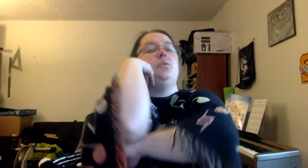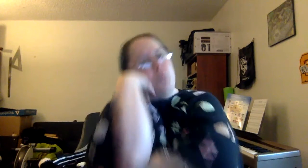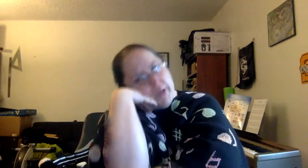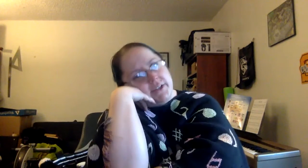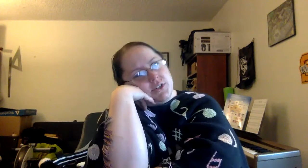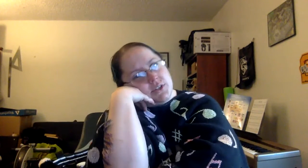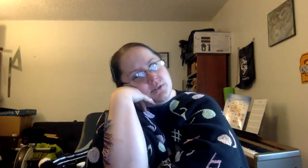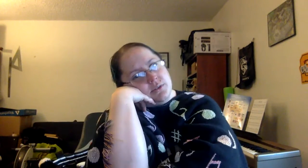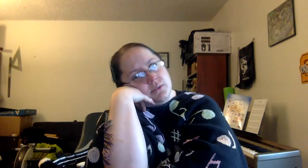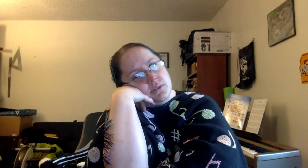weight.